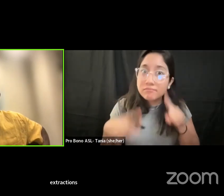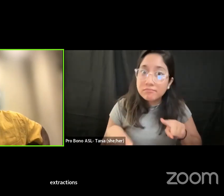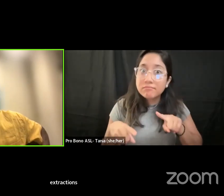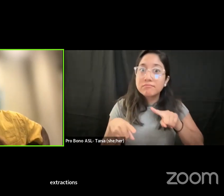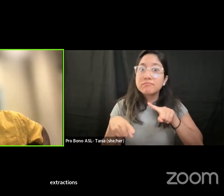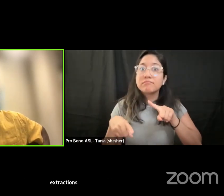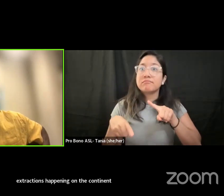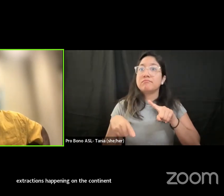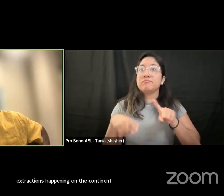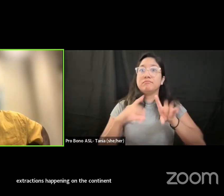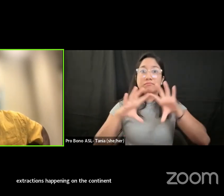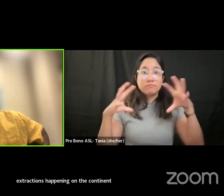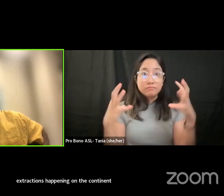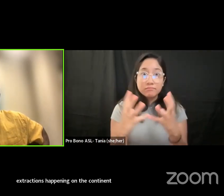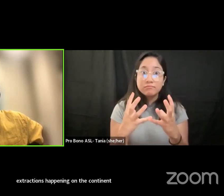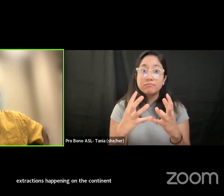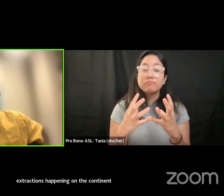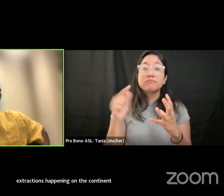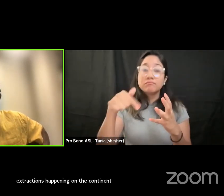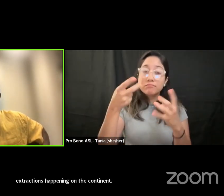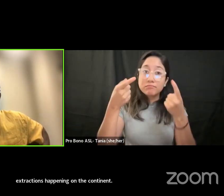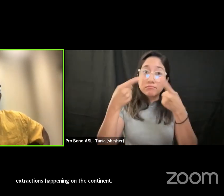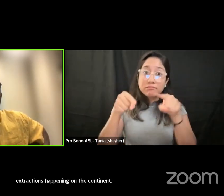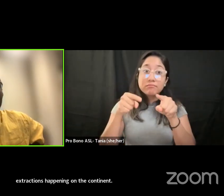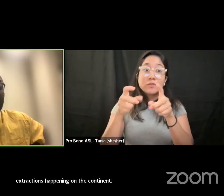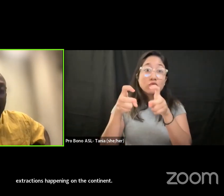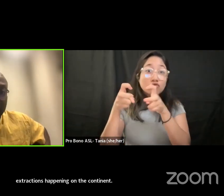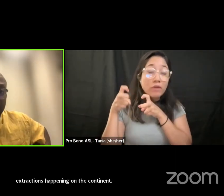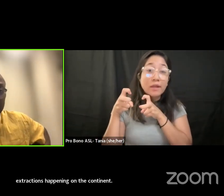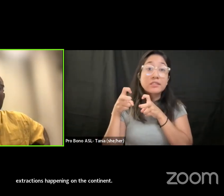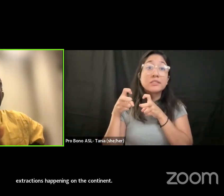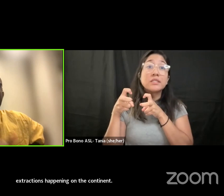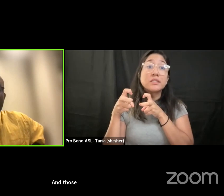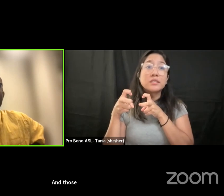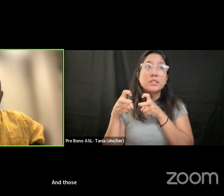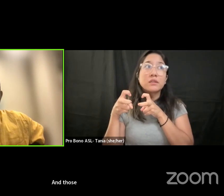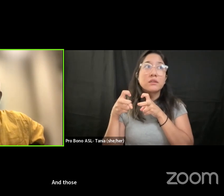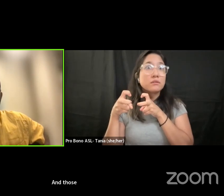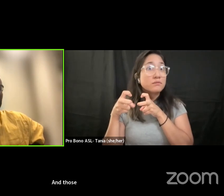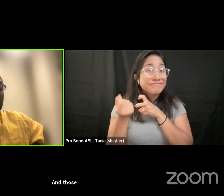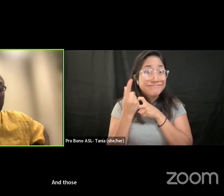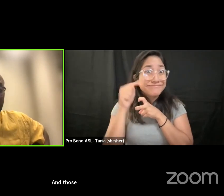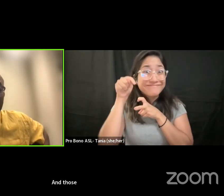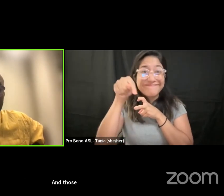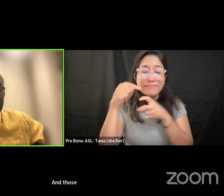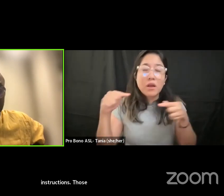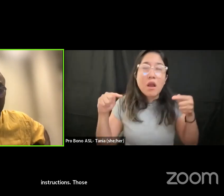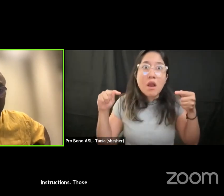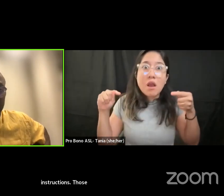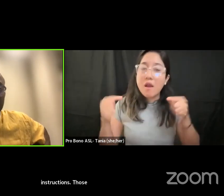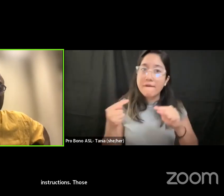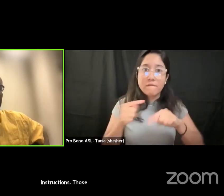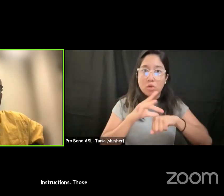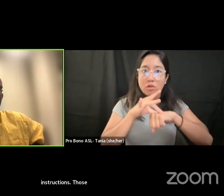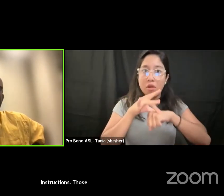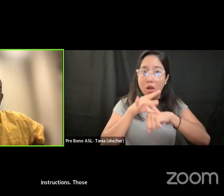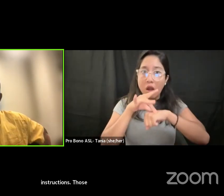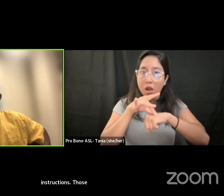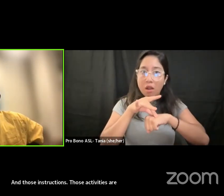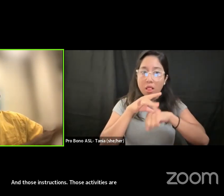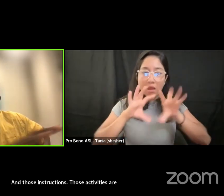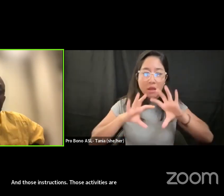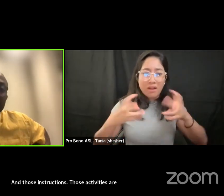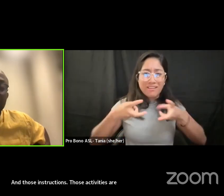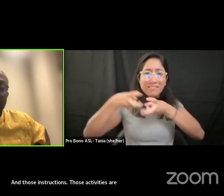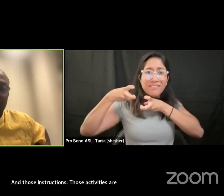and those instructions those activities are harmful to the the earth itself it's it's